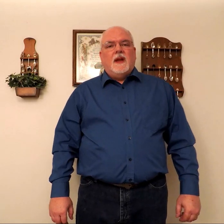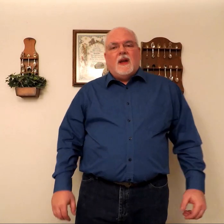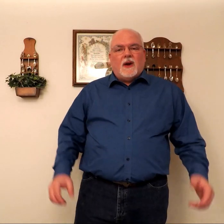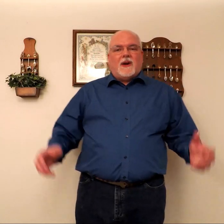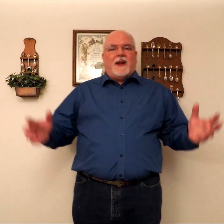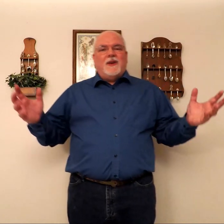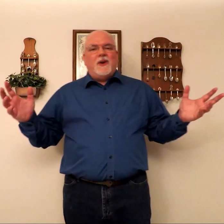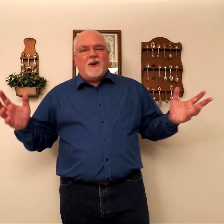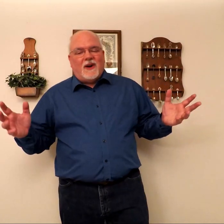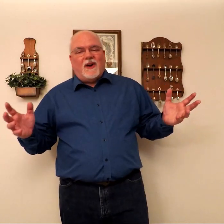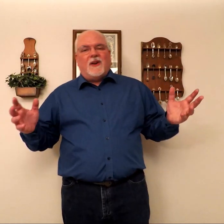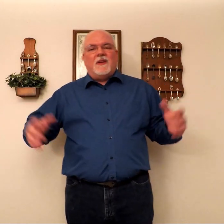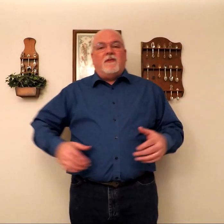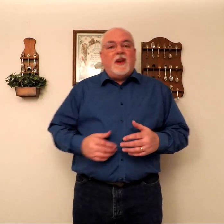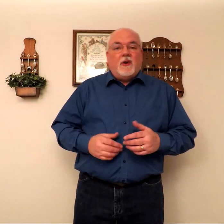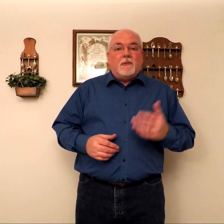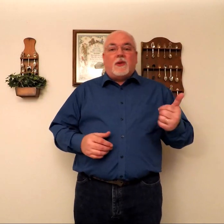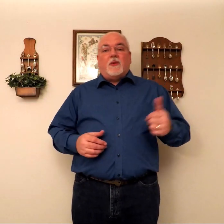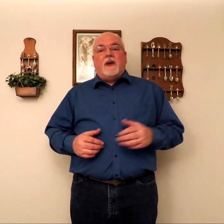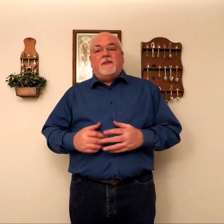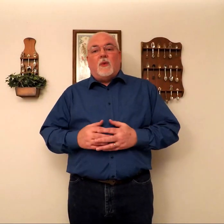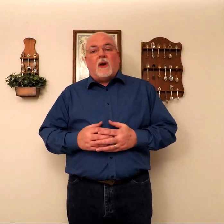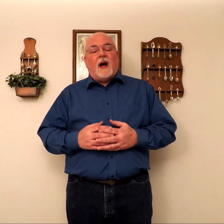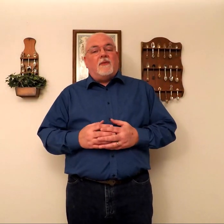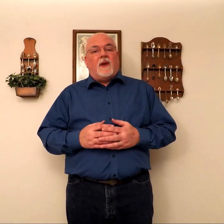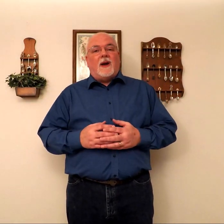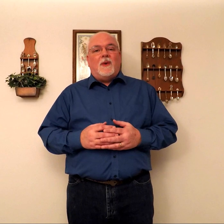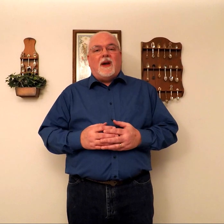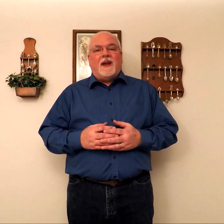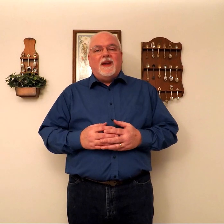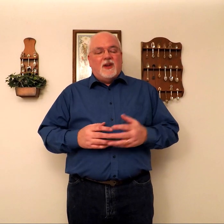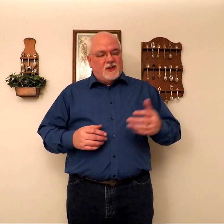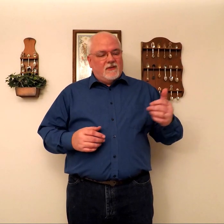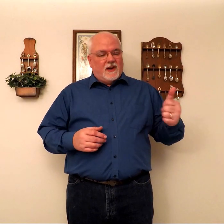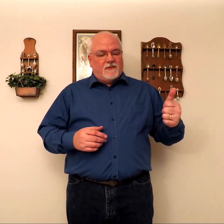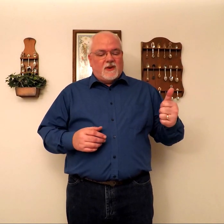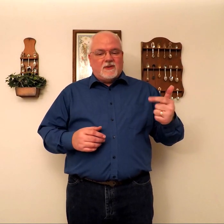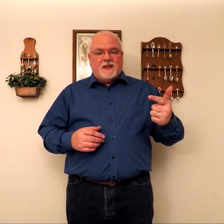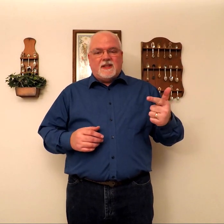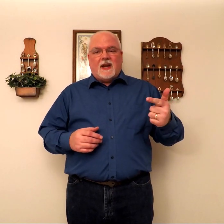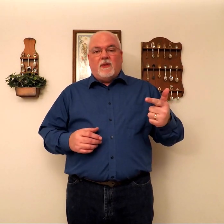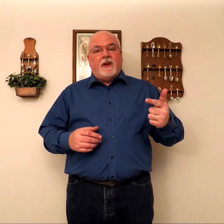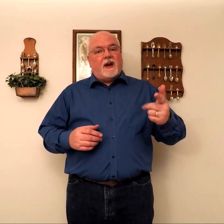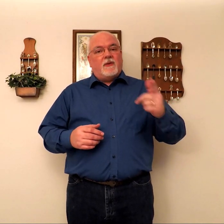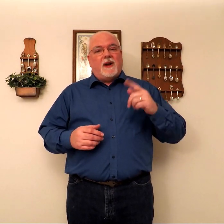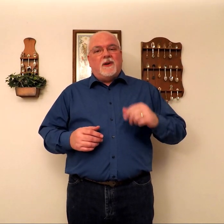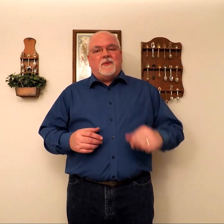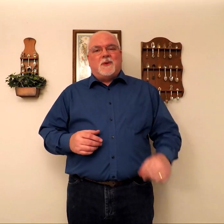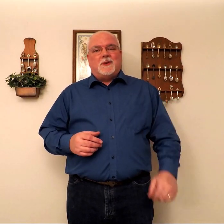All right, you're here on video number three for I'll Fly Away. You've done first one, the second one, now you're ready to go full